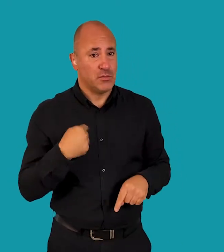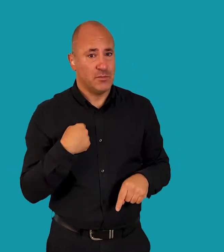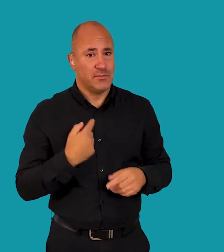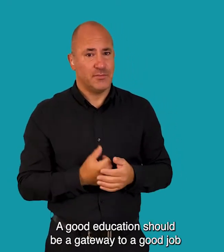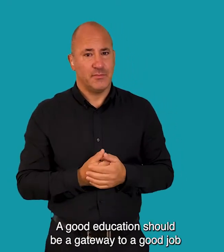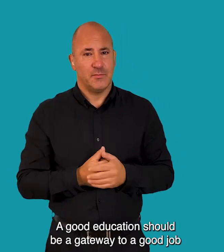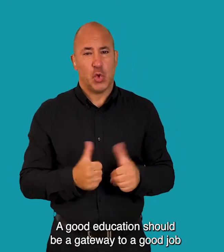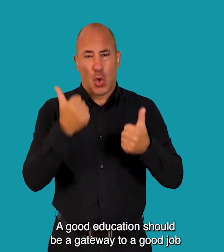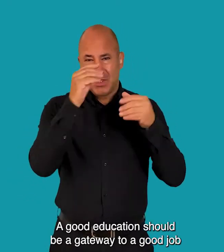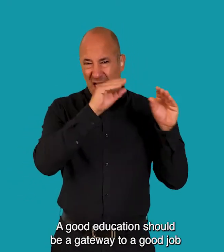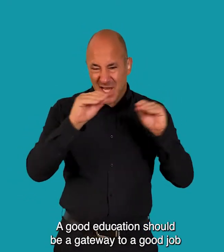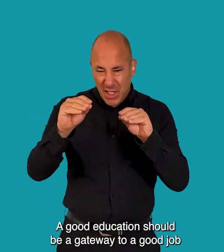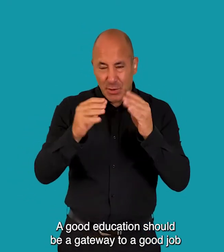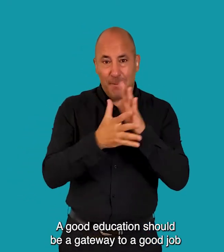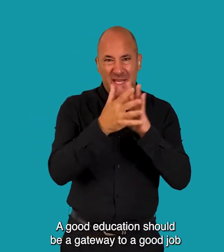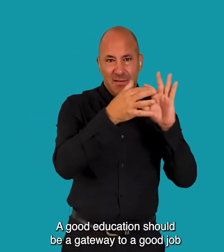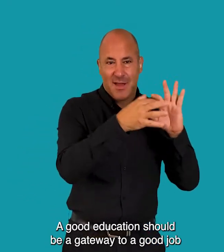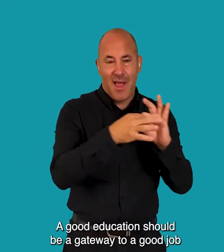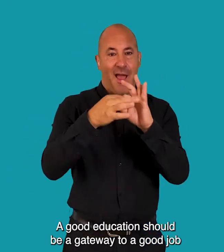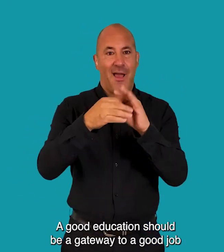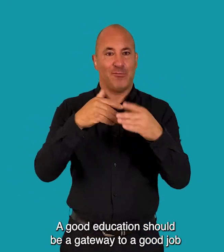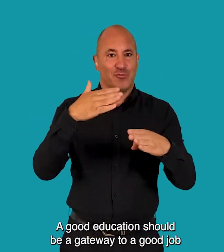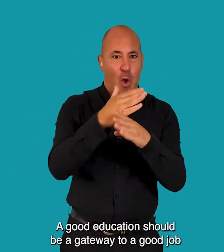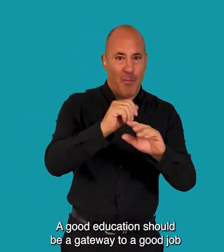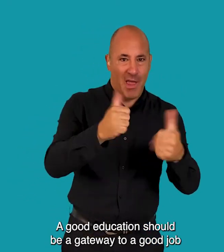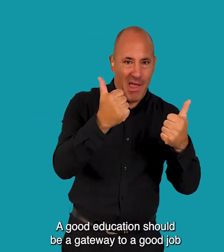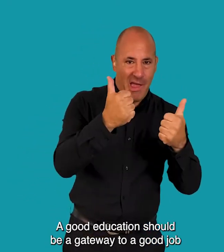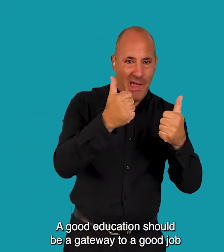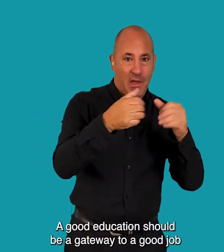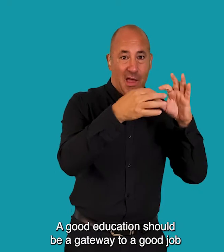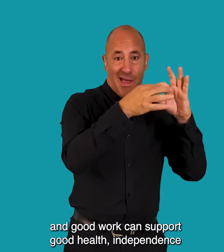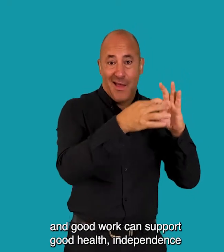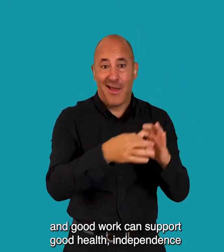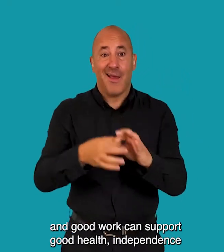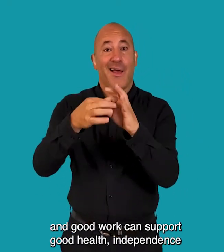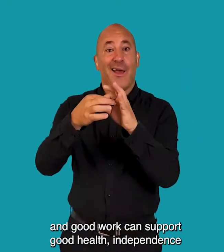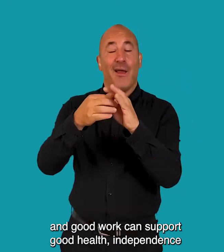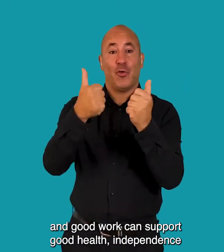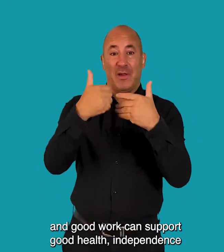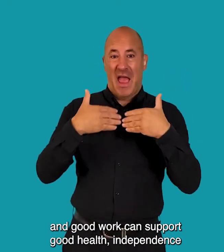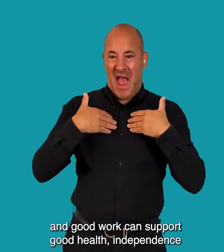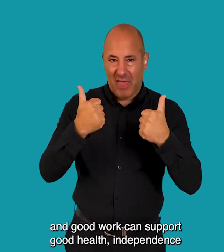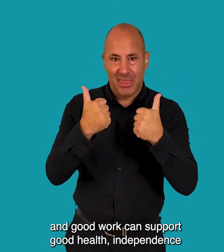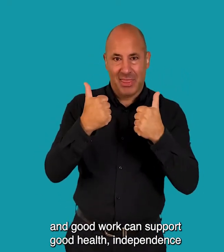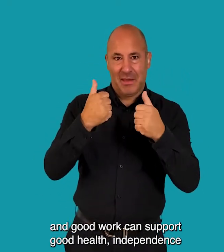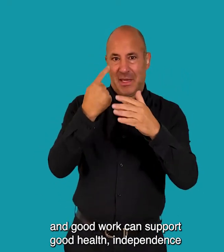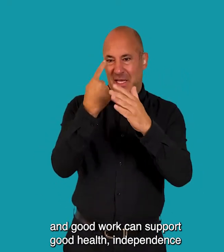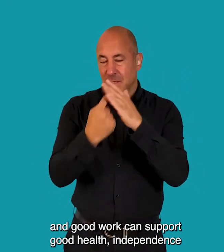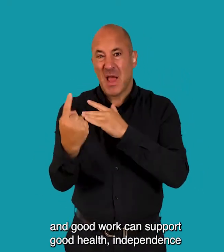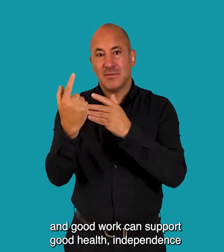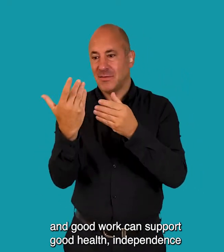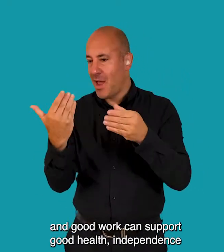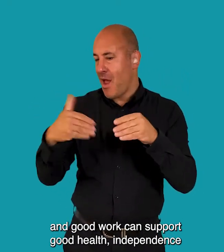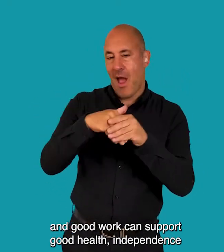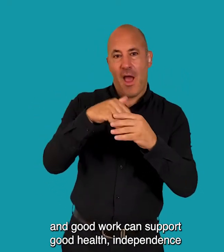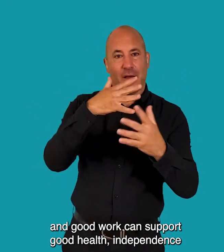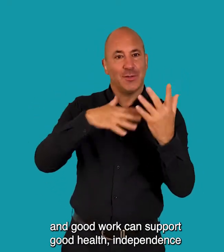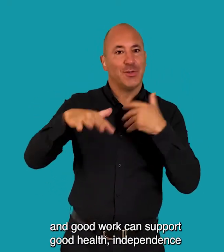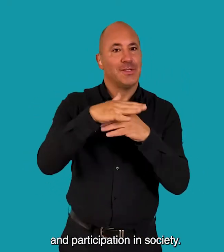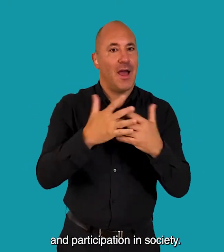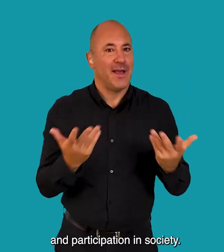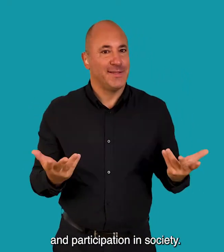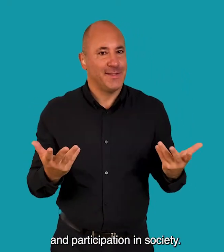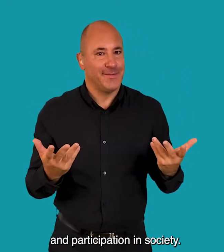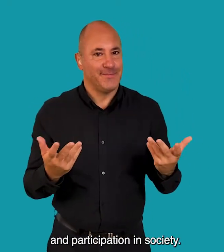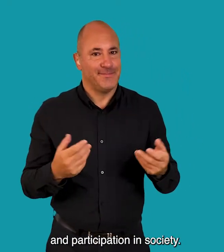A good education should be a gateway to a good job And good work can support good health, independence